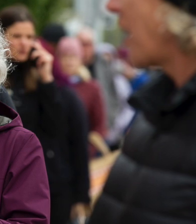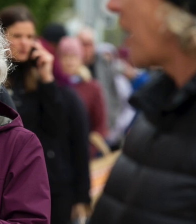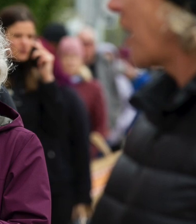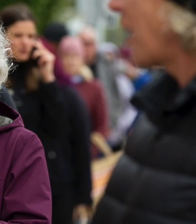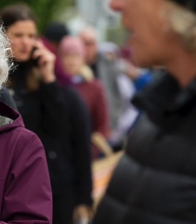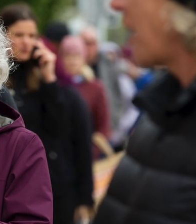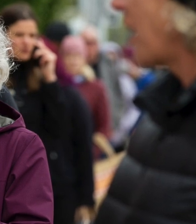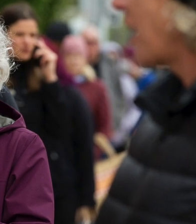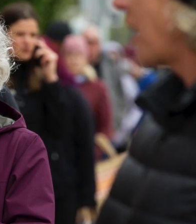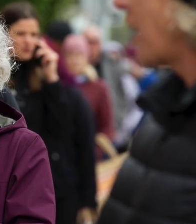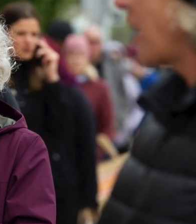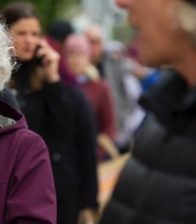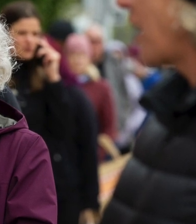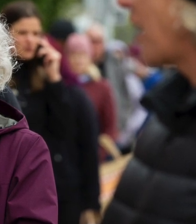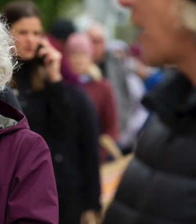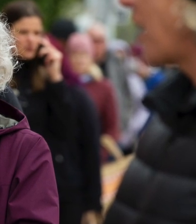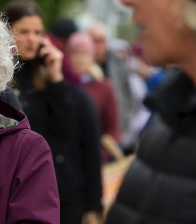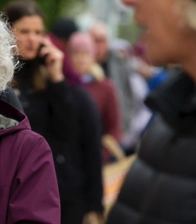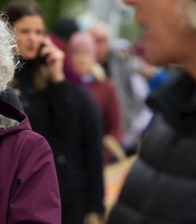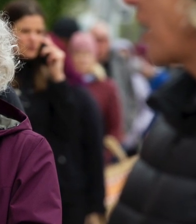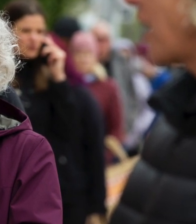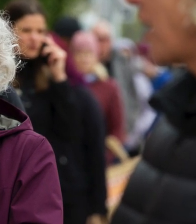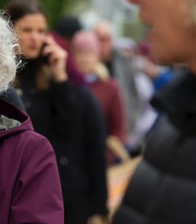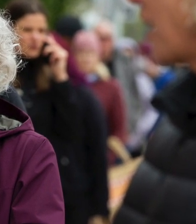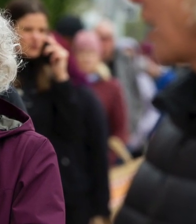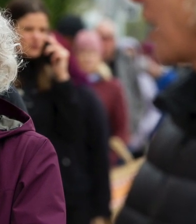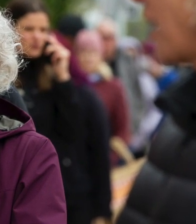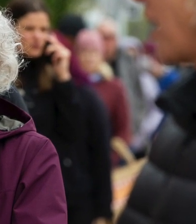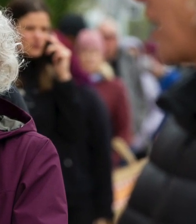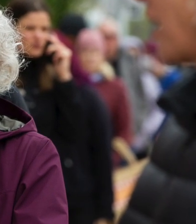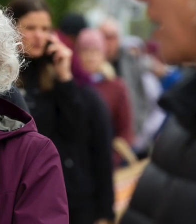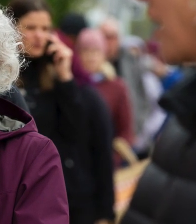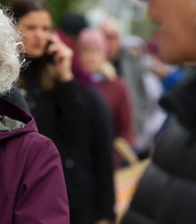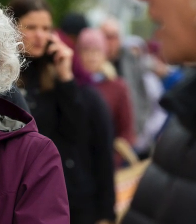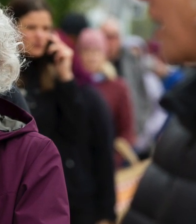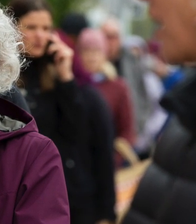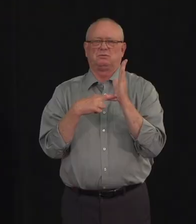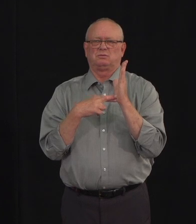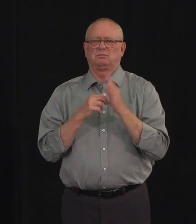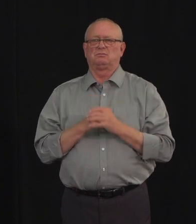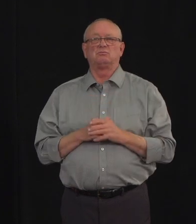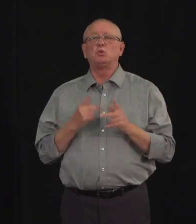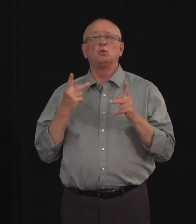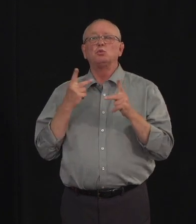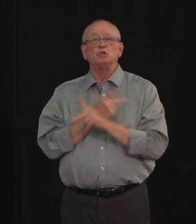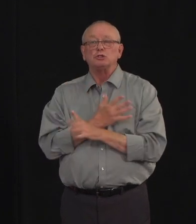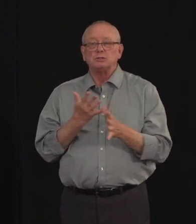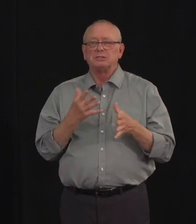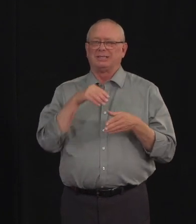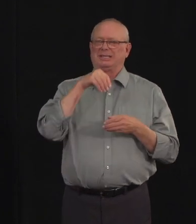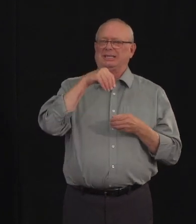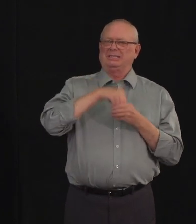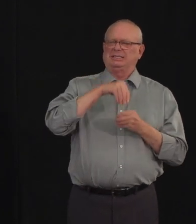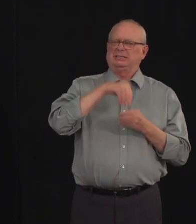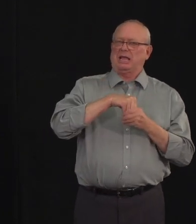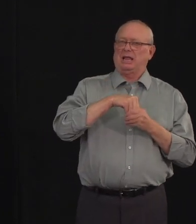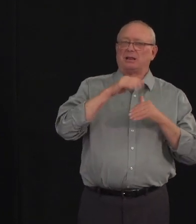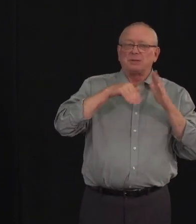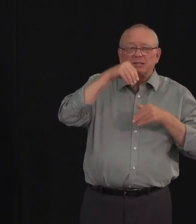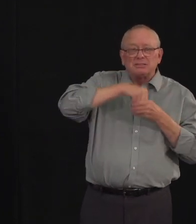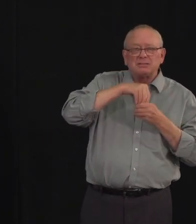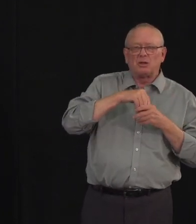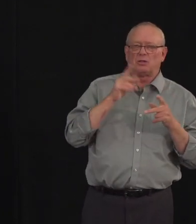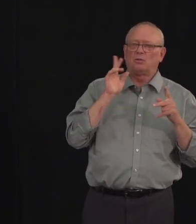be vigilant in following the public health measures, particularly when indoors or attending any group event. By now,